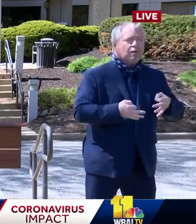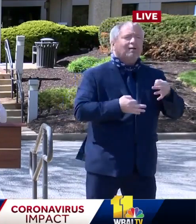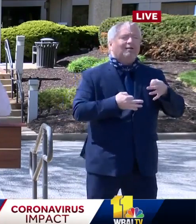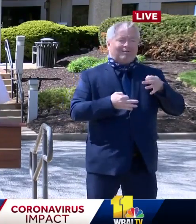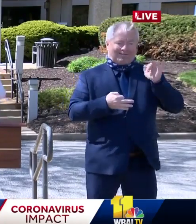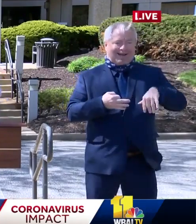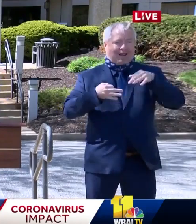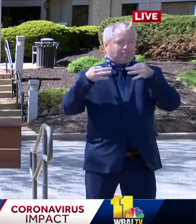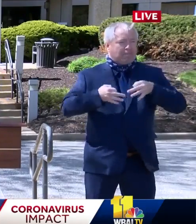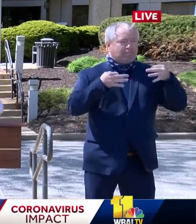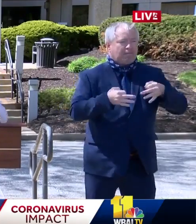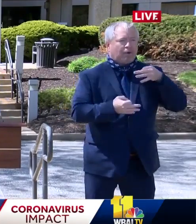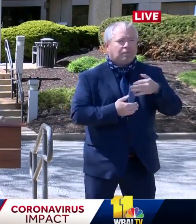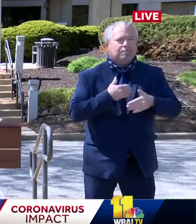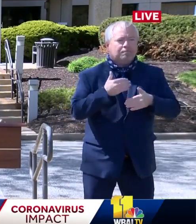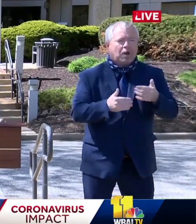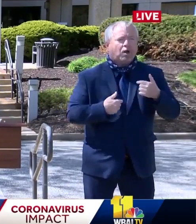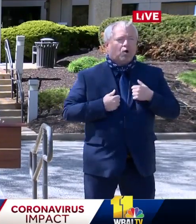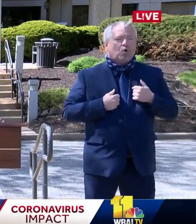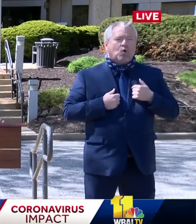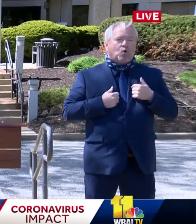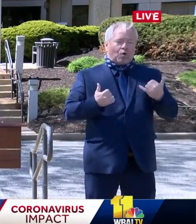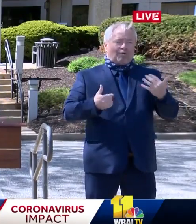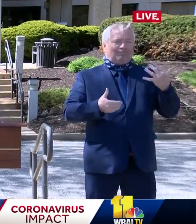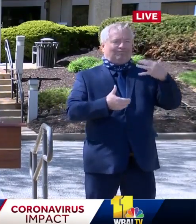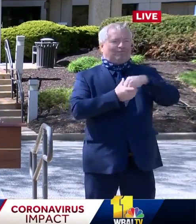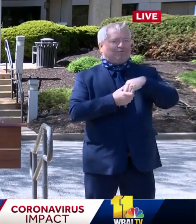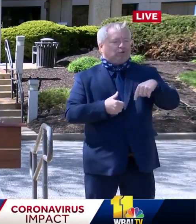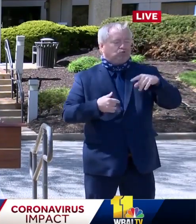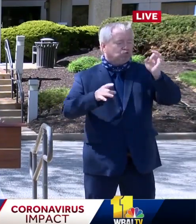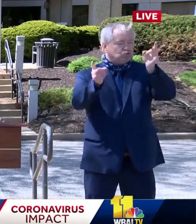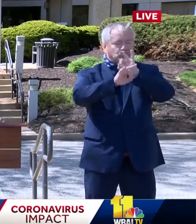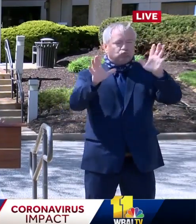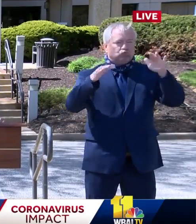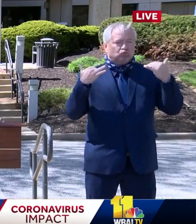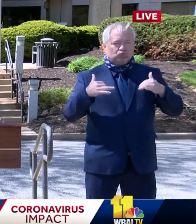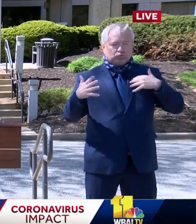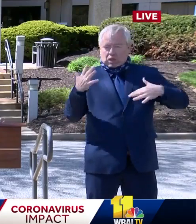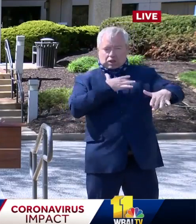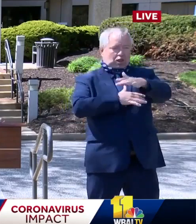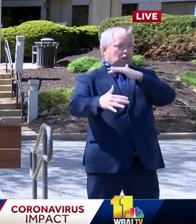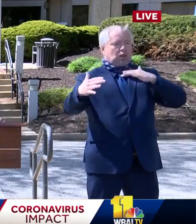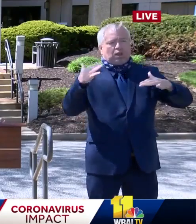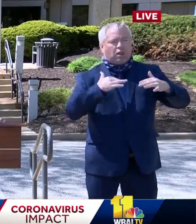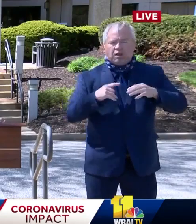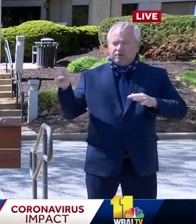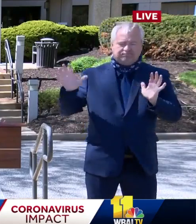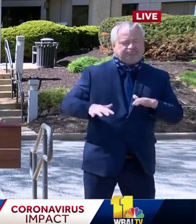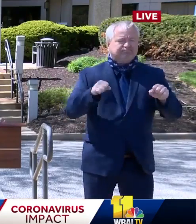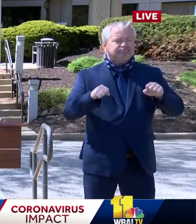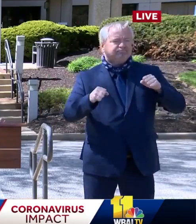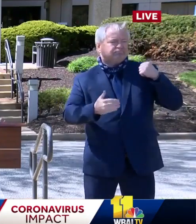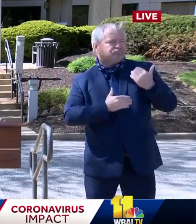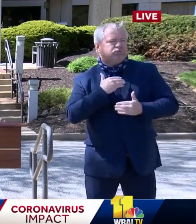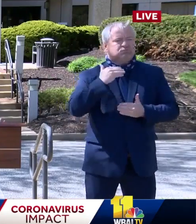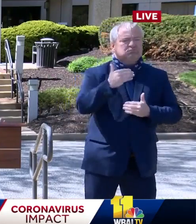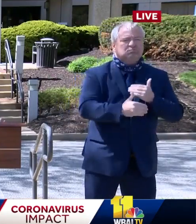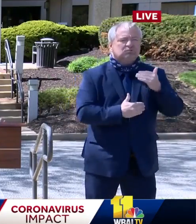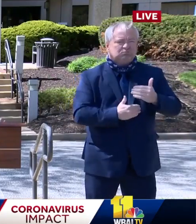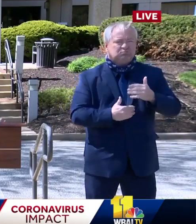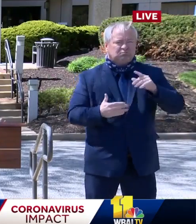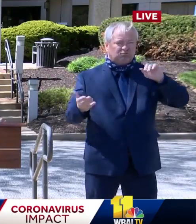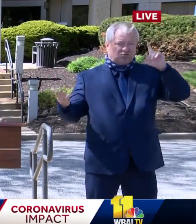and our state, uh, was engulfed in this crisis regarding the Corona virus. Uh, you heard the governor say it a moment ago,